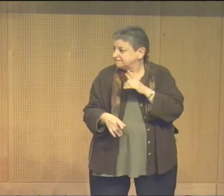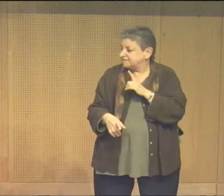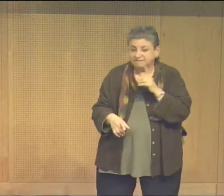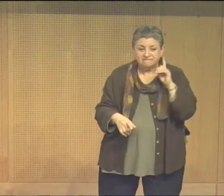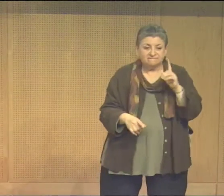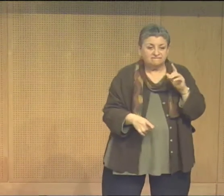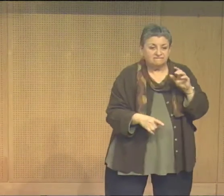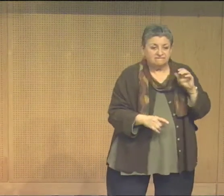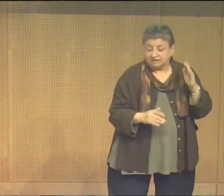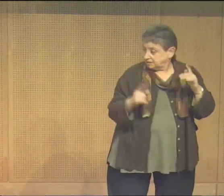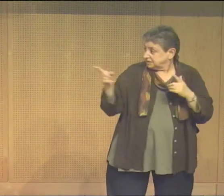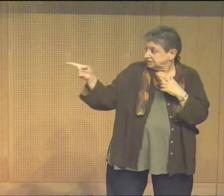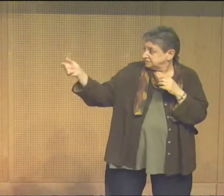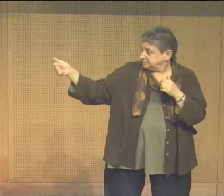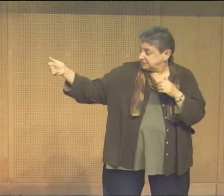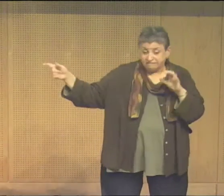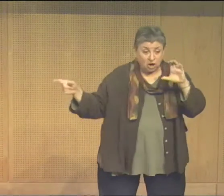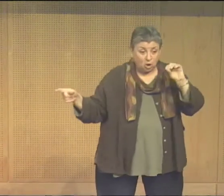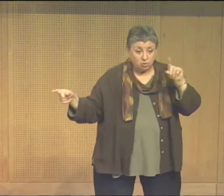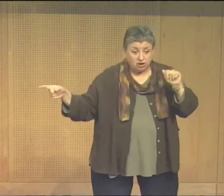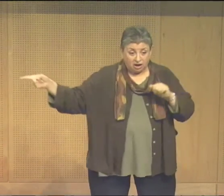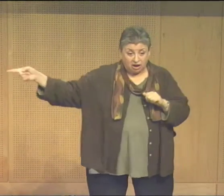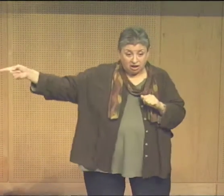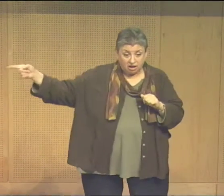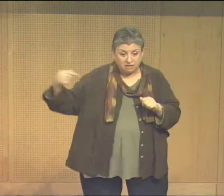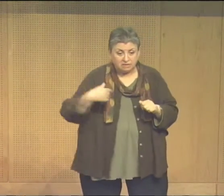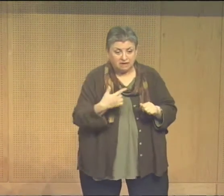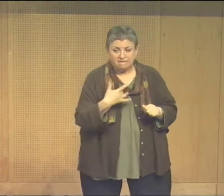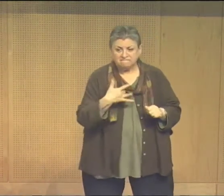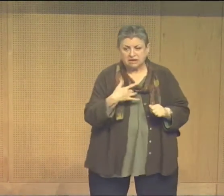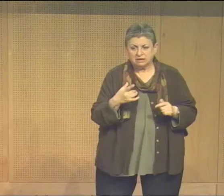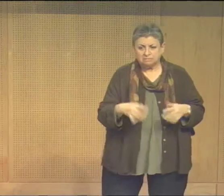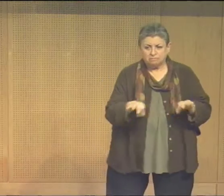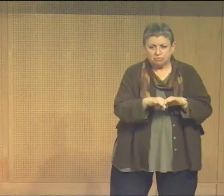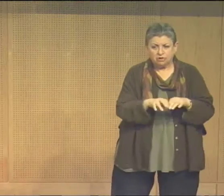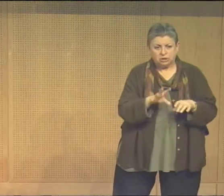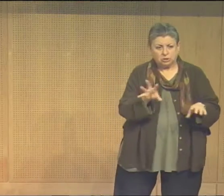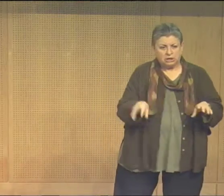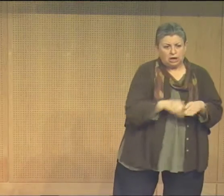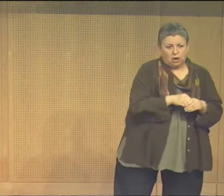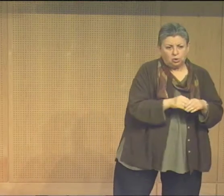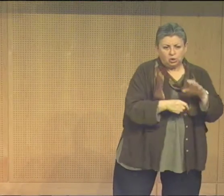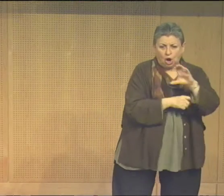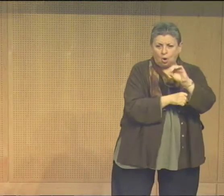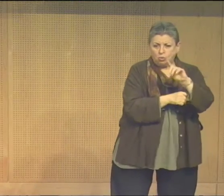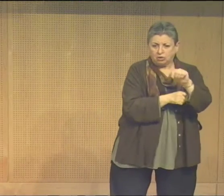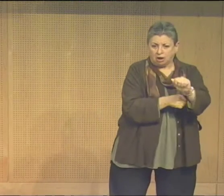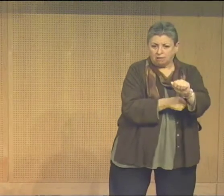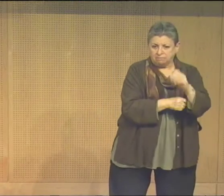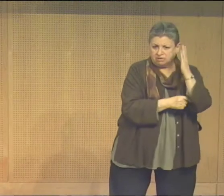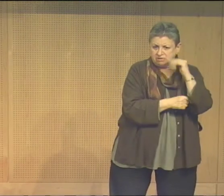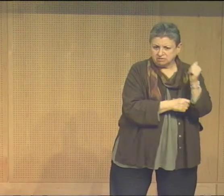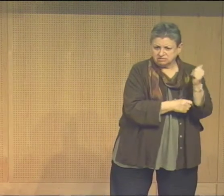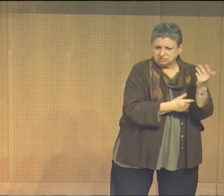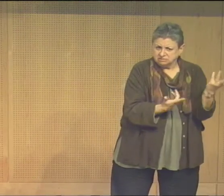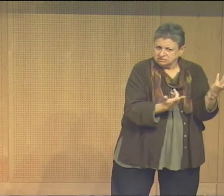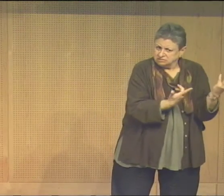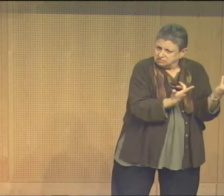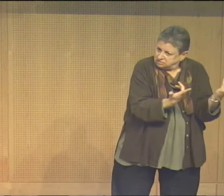deaf parents right and he is a coda Jim is a coda and I felt that it was really important to include coda